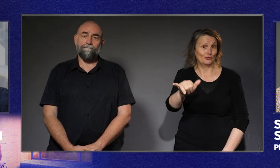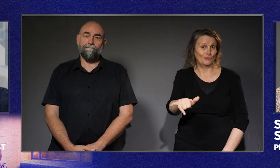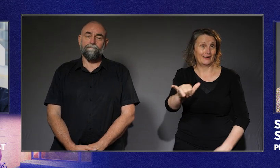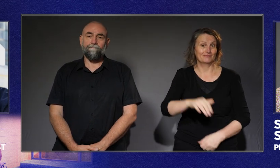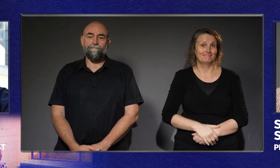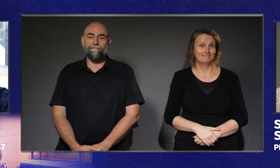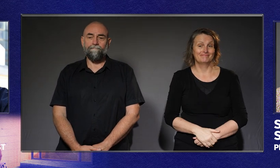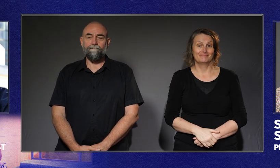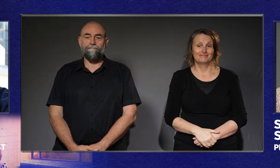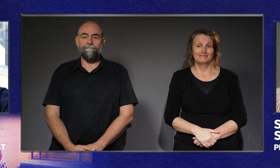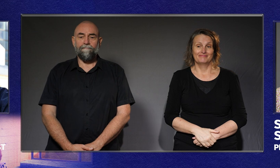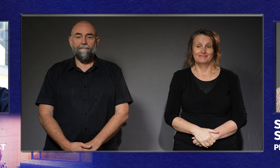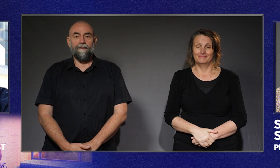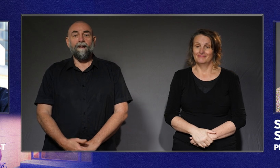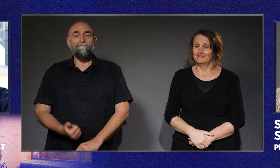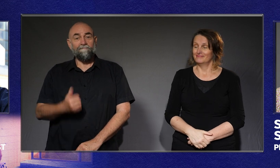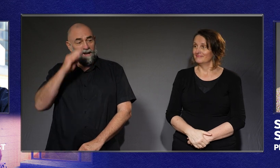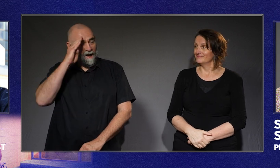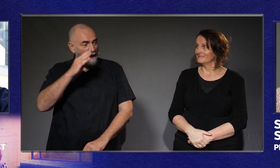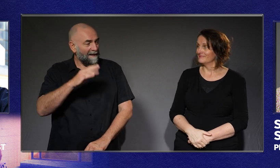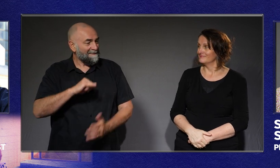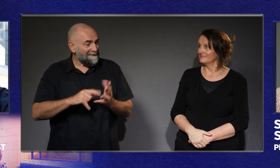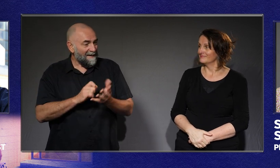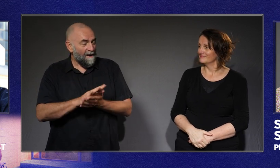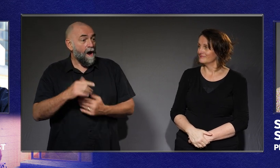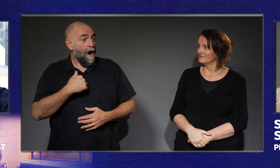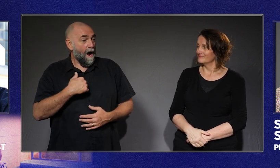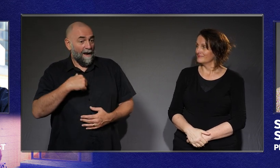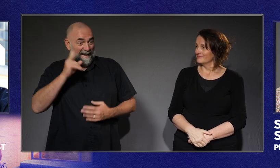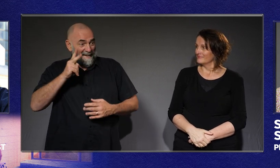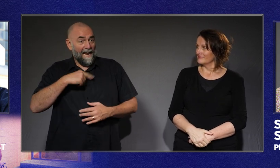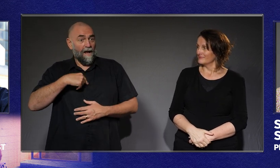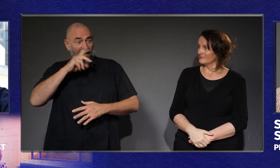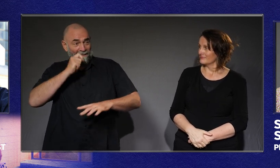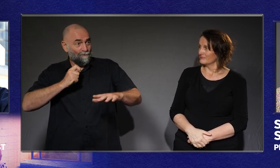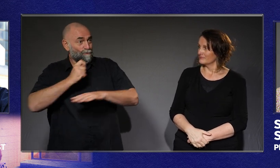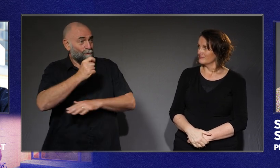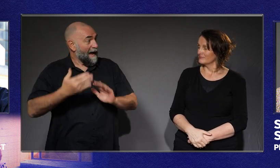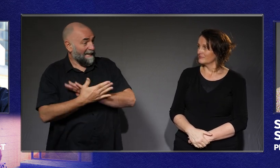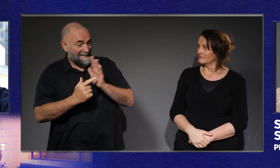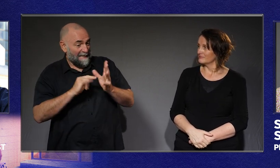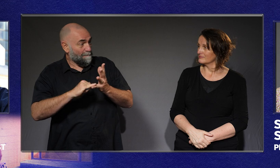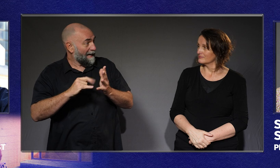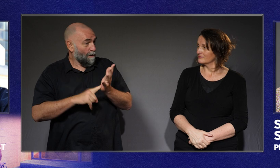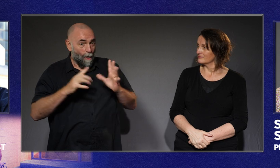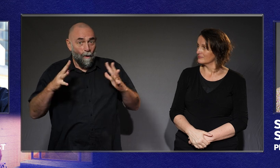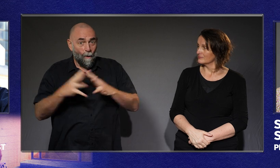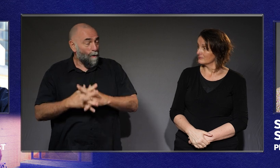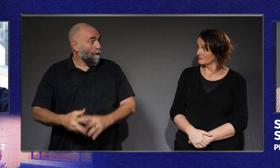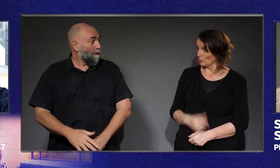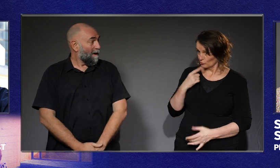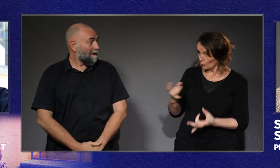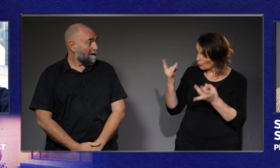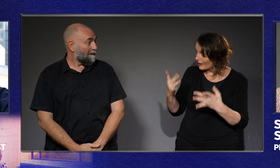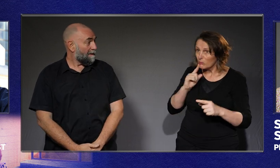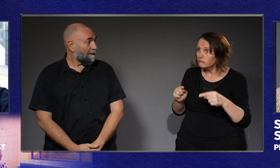Hi Sarah, I've got some news for you. We've found a way that we can relodge our complaint under the Tasmanian law. So you're ready for